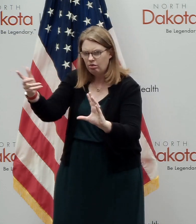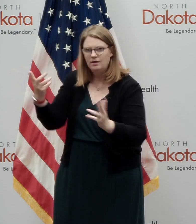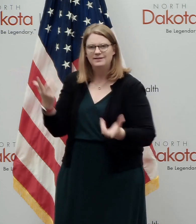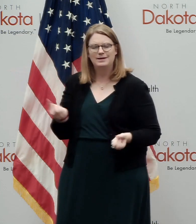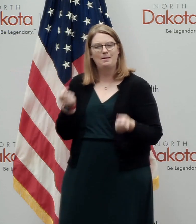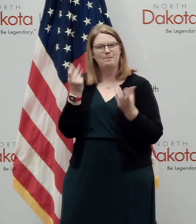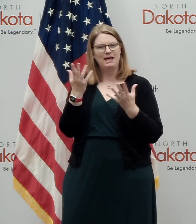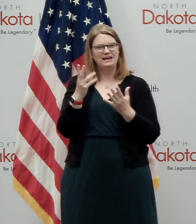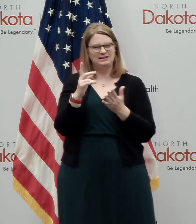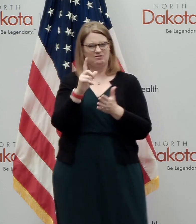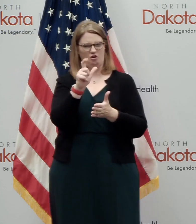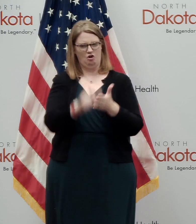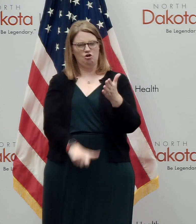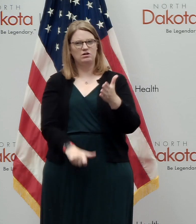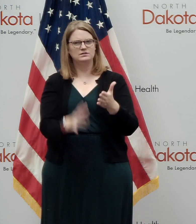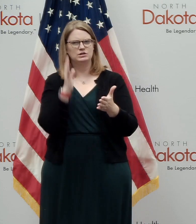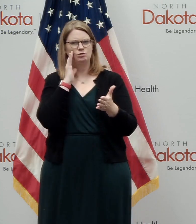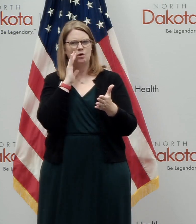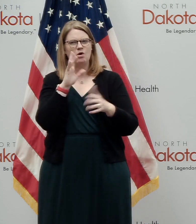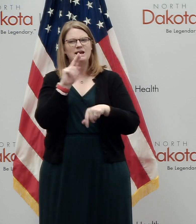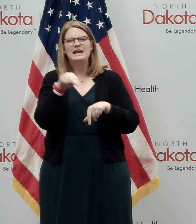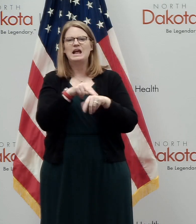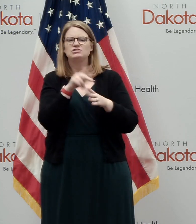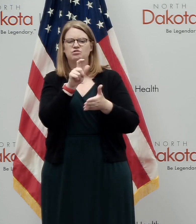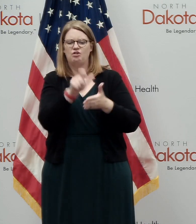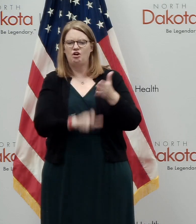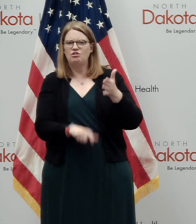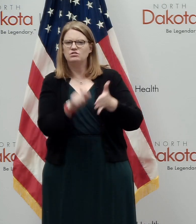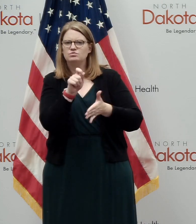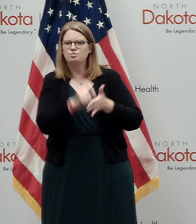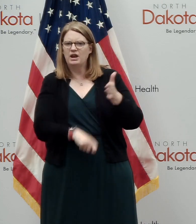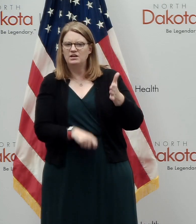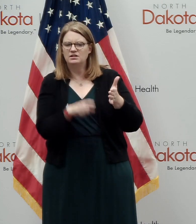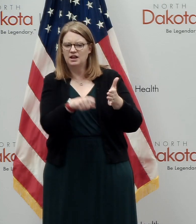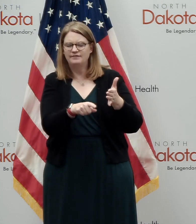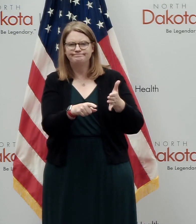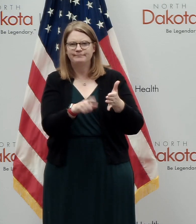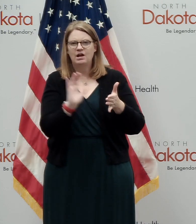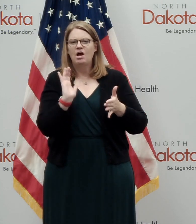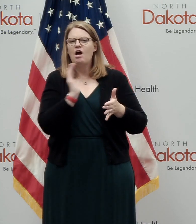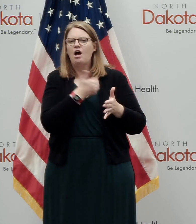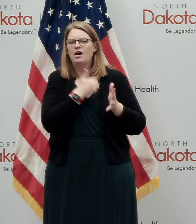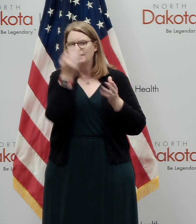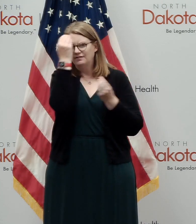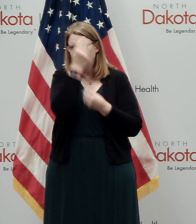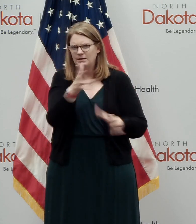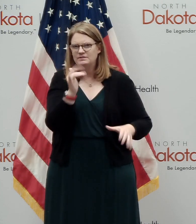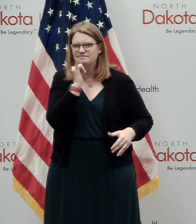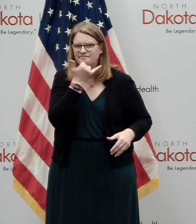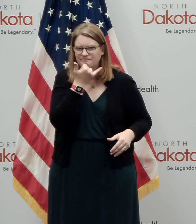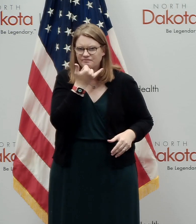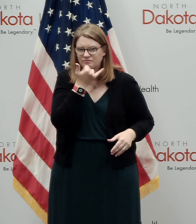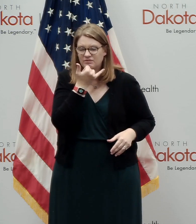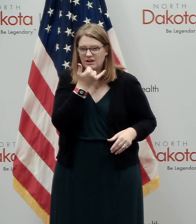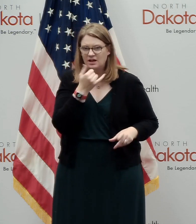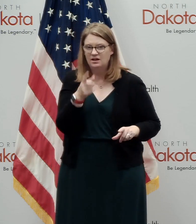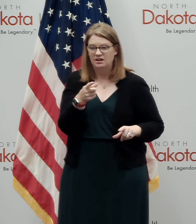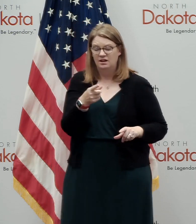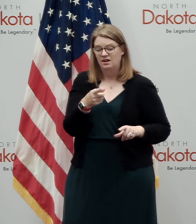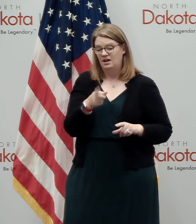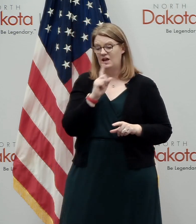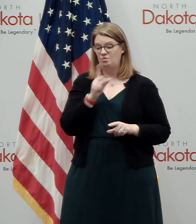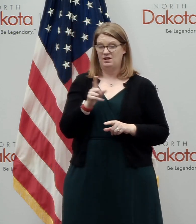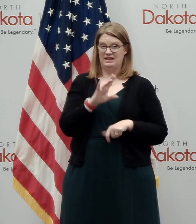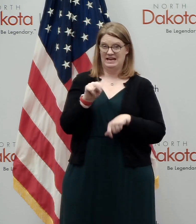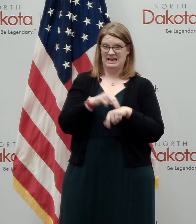where North Dakota's positivity rate was misrepresented in some cases by almost a factor of four times higher